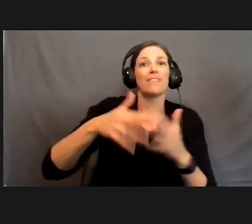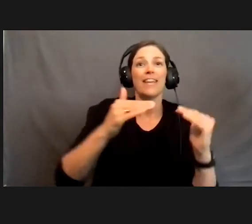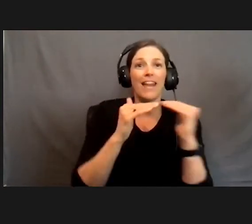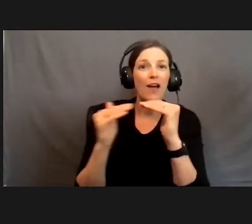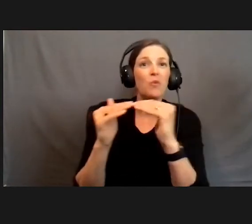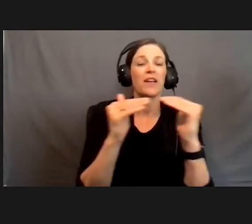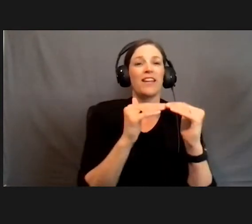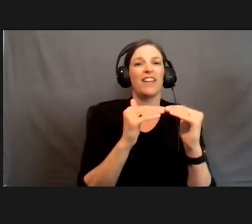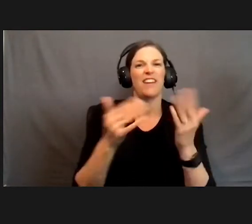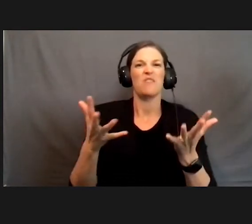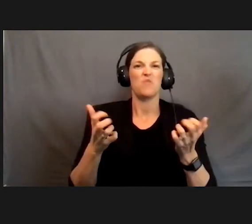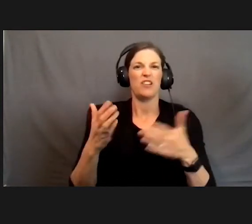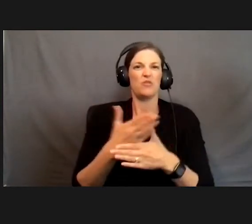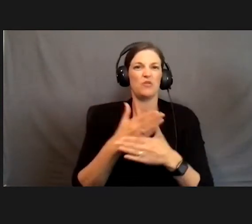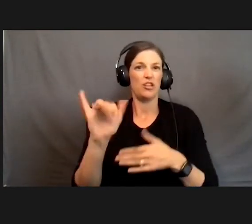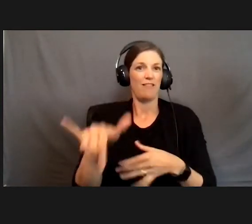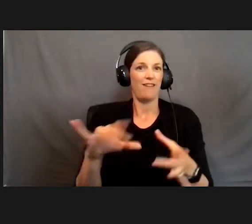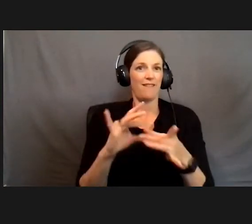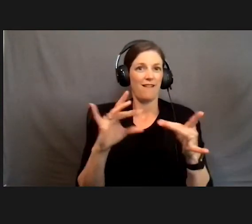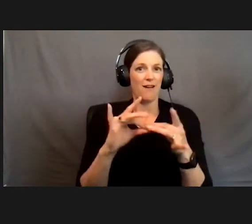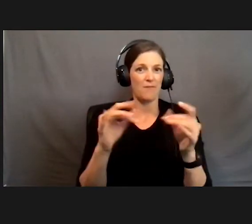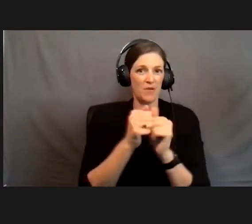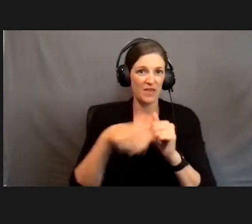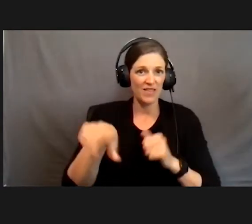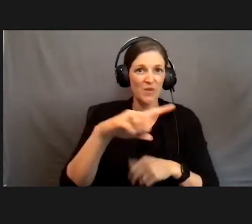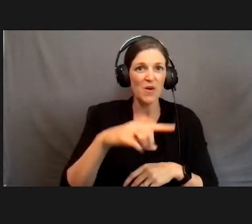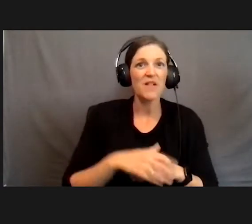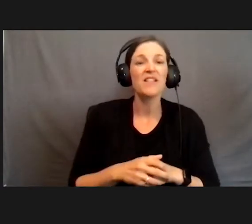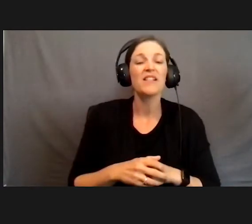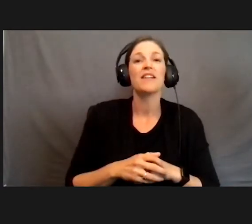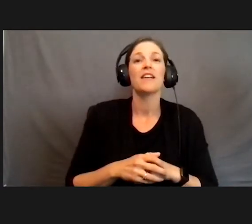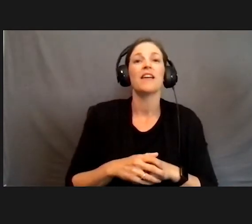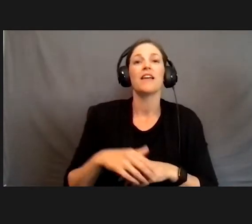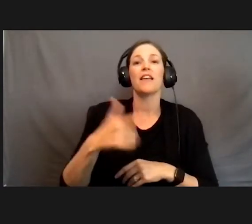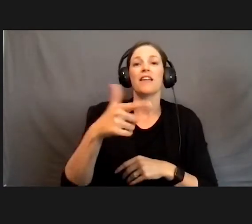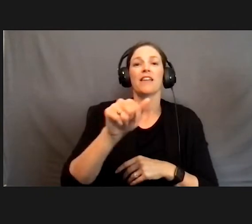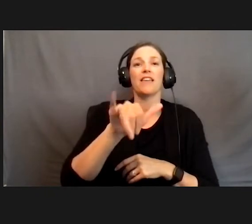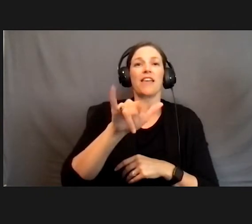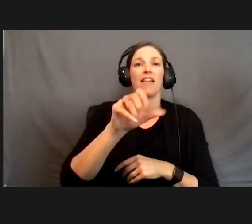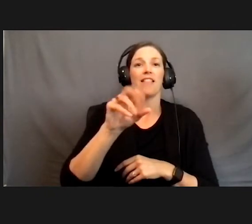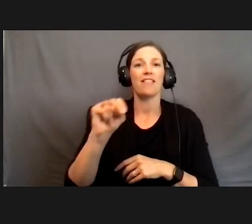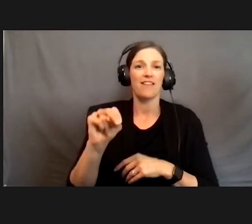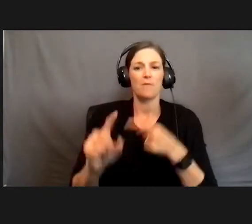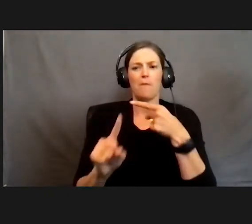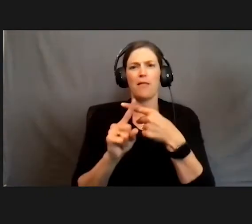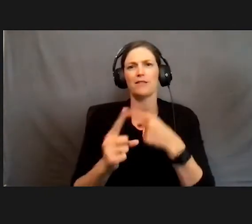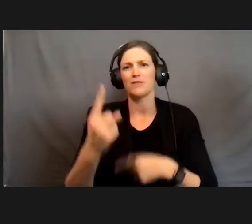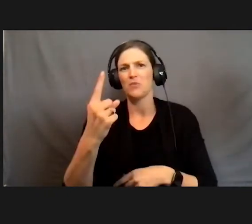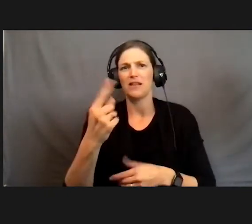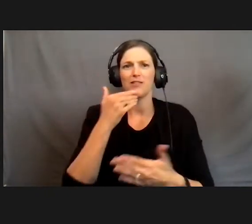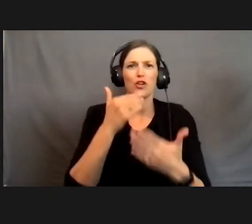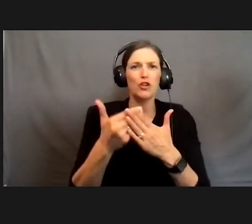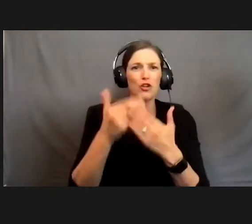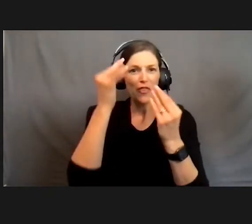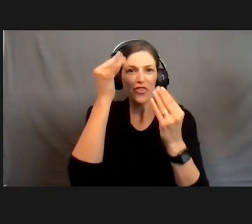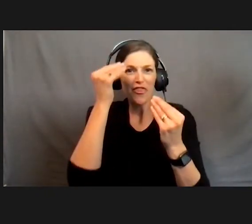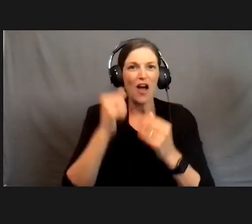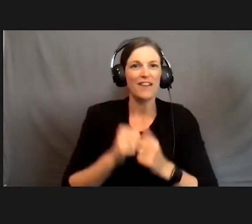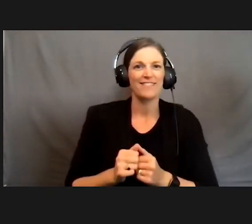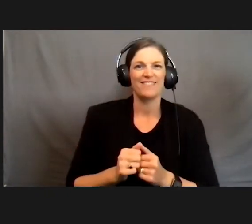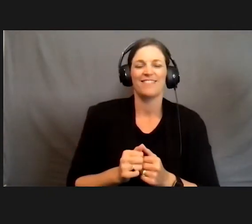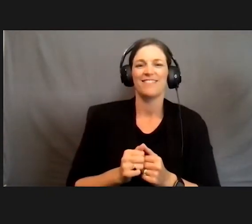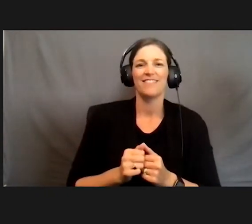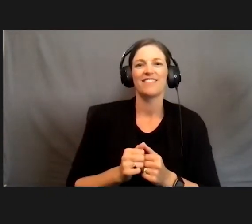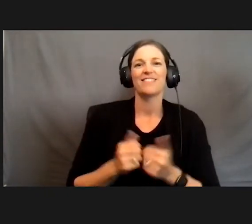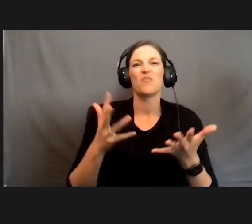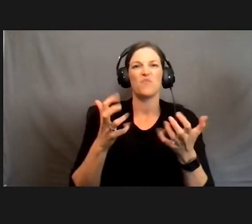that comment with y'all. And Galen plus one that she said good thought Susie. So I just wanted